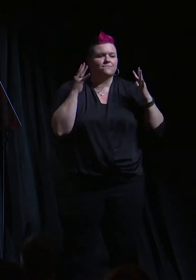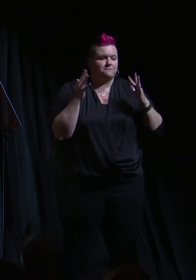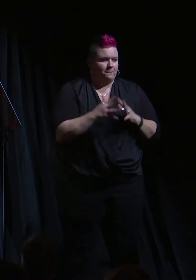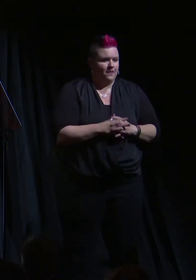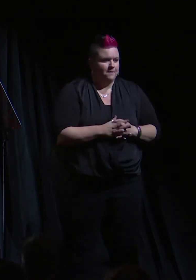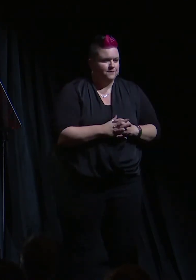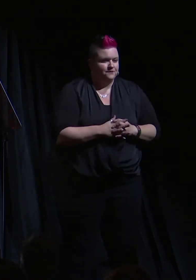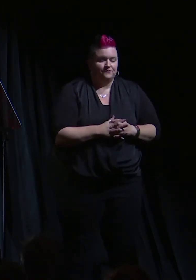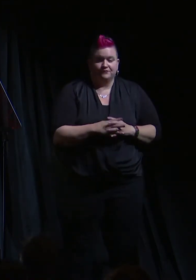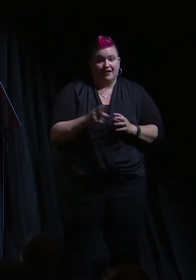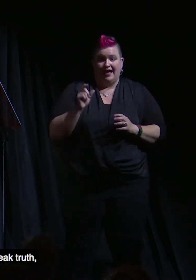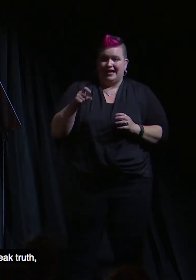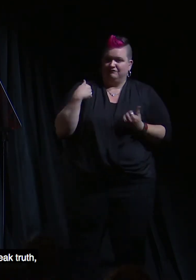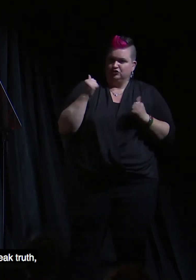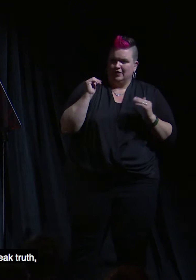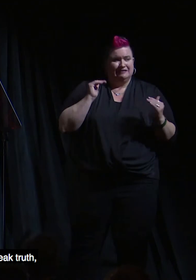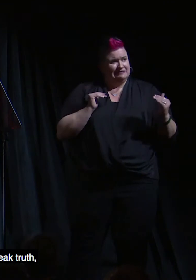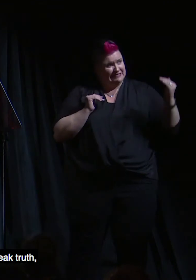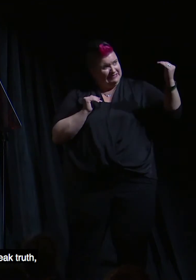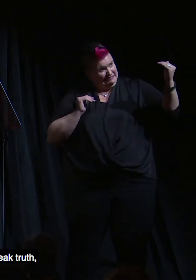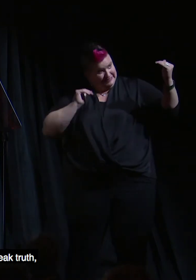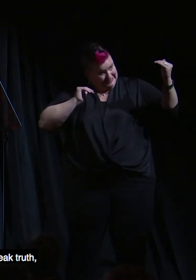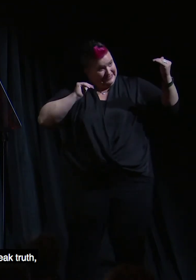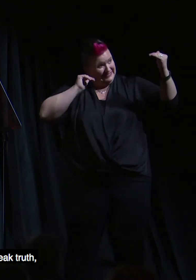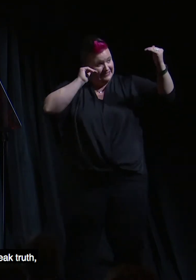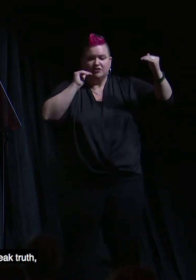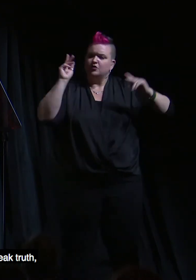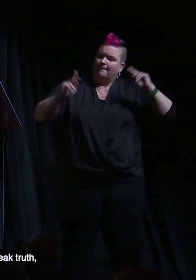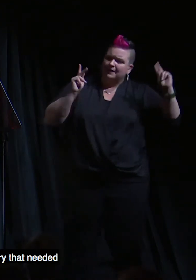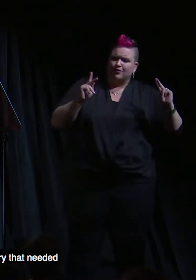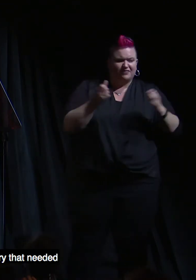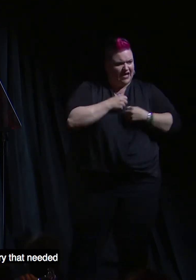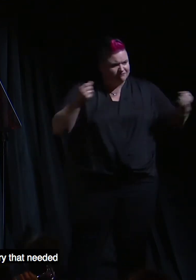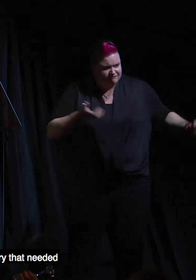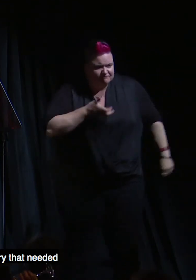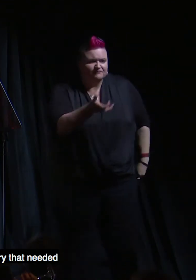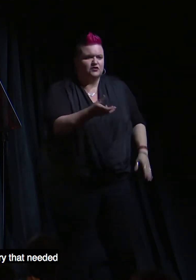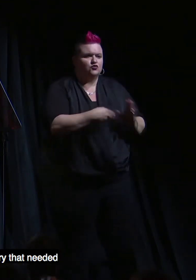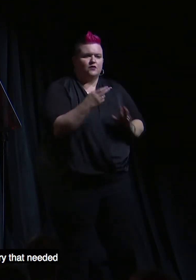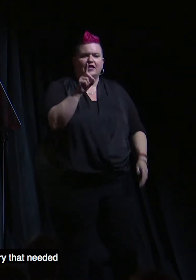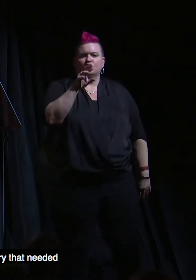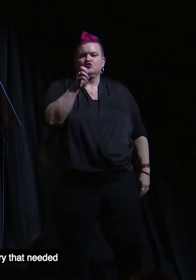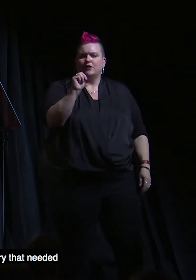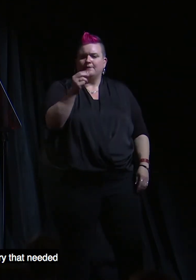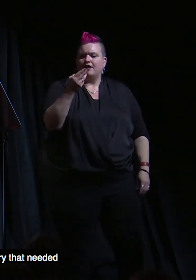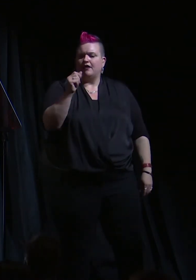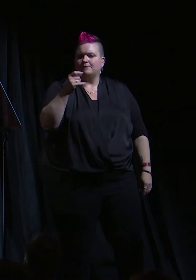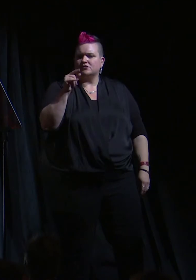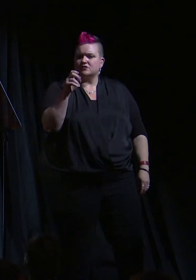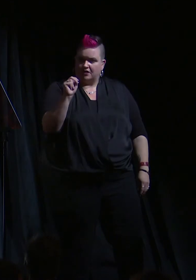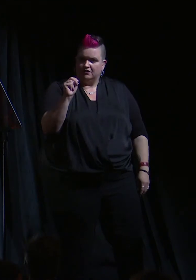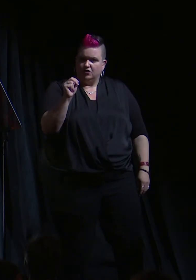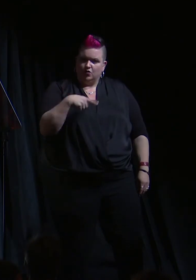I have to live up to them. I have to live up to people who speak truth like Dream Hampton, who told us a